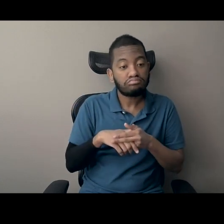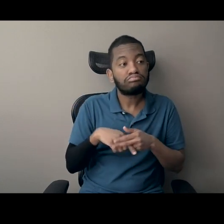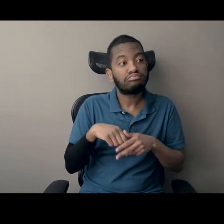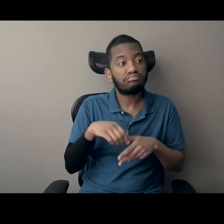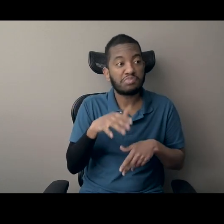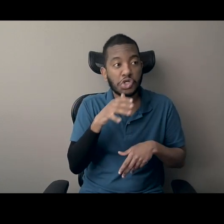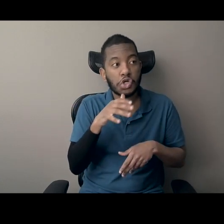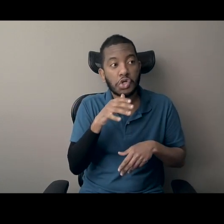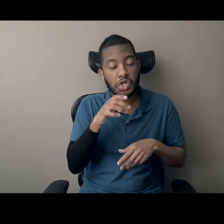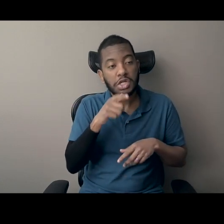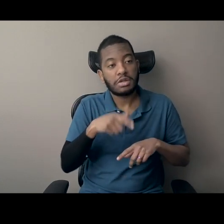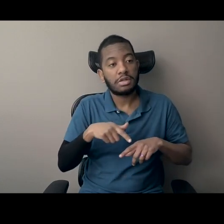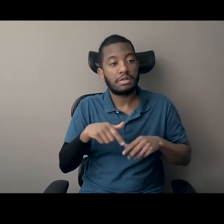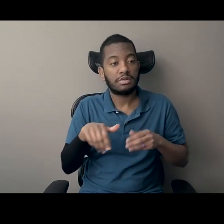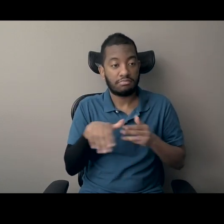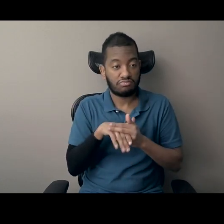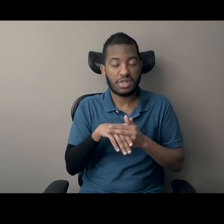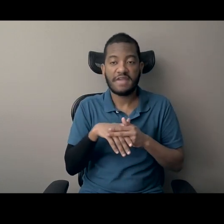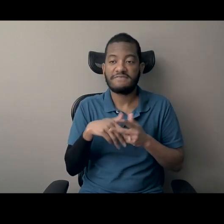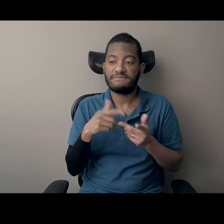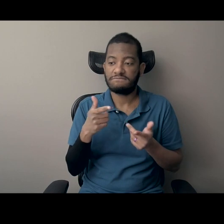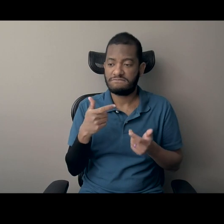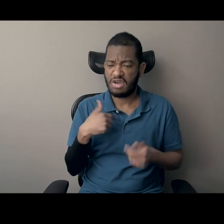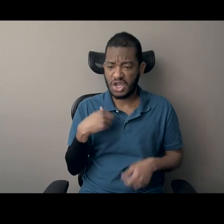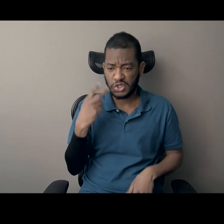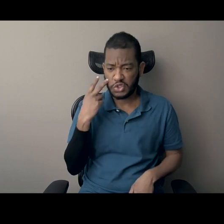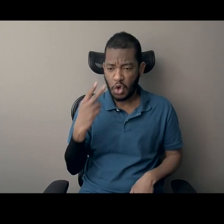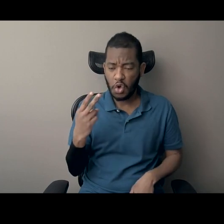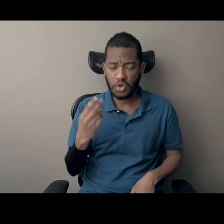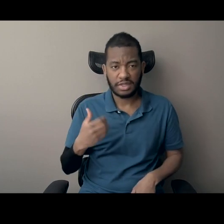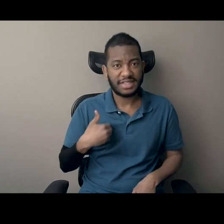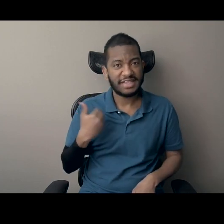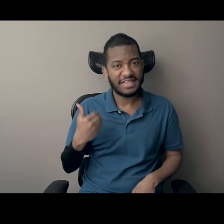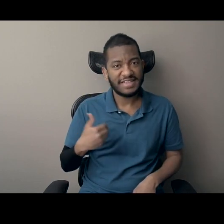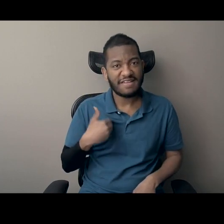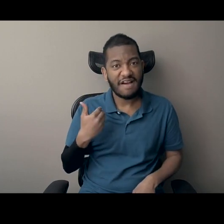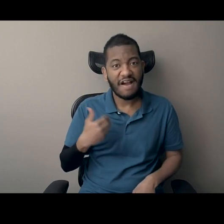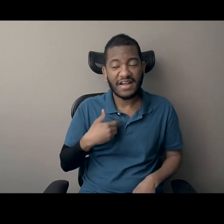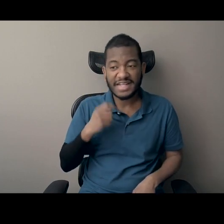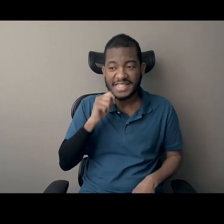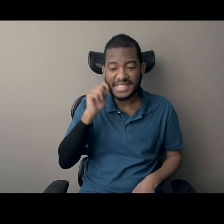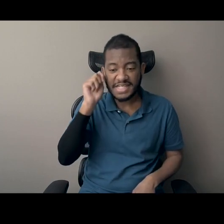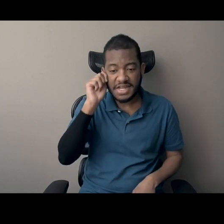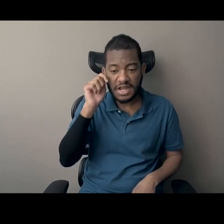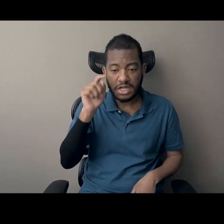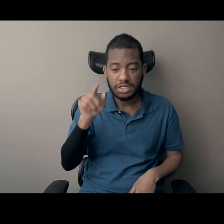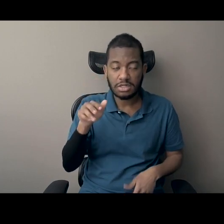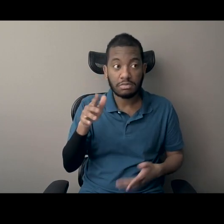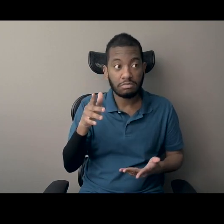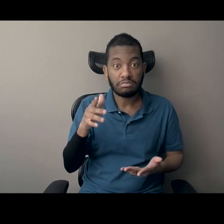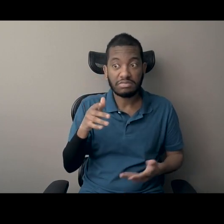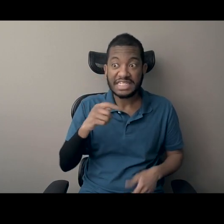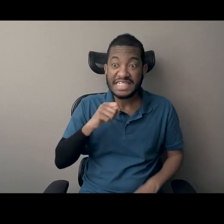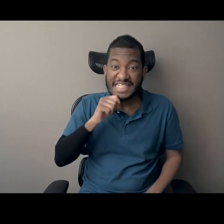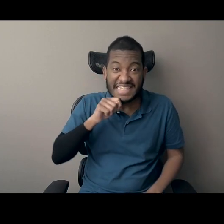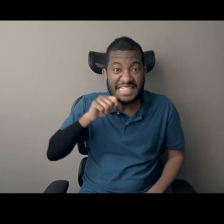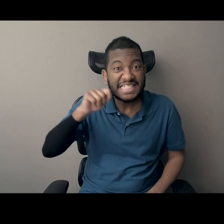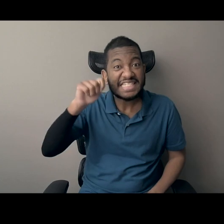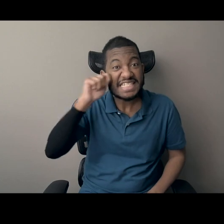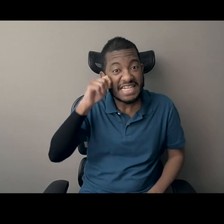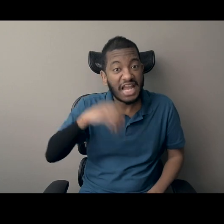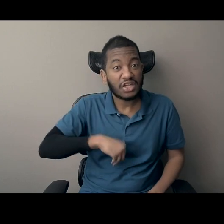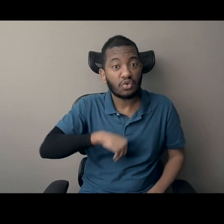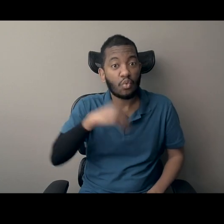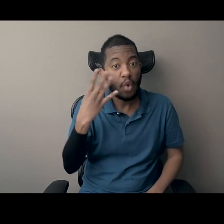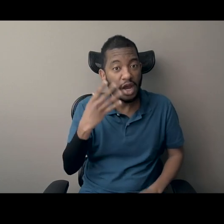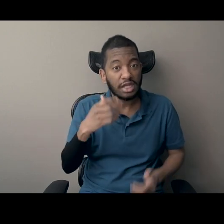know, saw that there was this young teenage, and that was really striking to me that the child was a teenage white supremacist, similar to